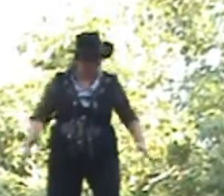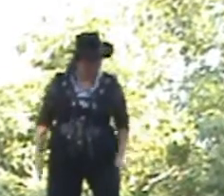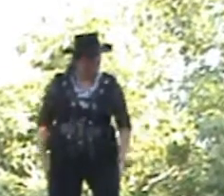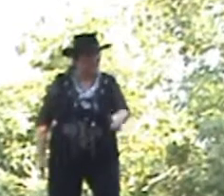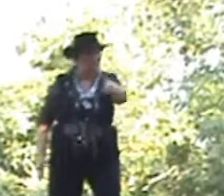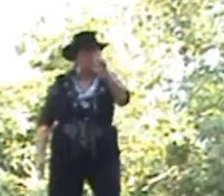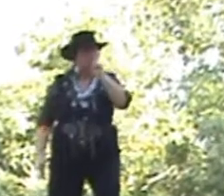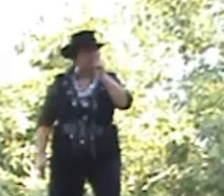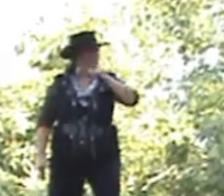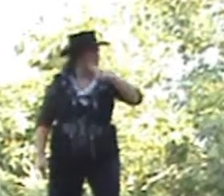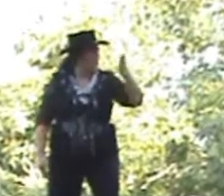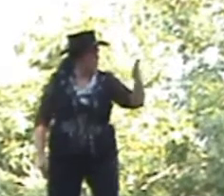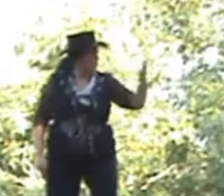child oh don't go.